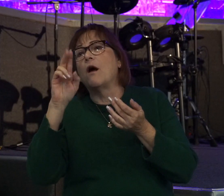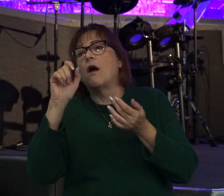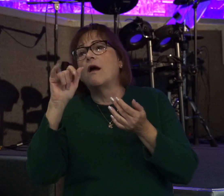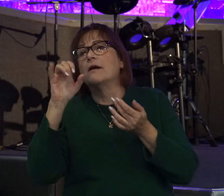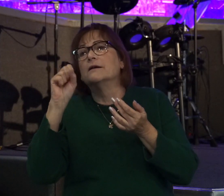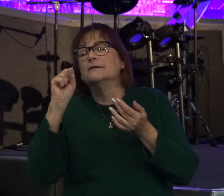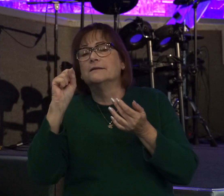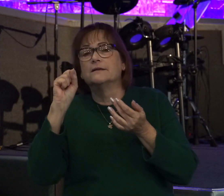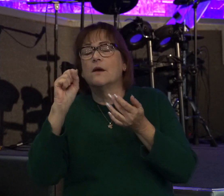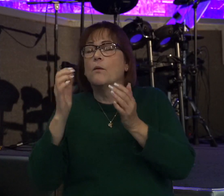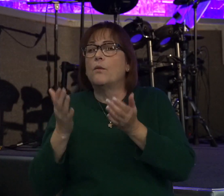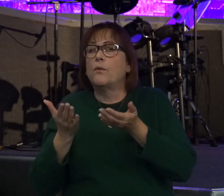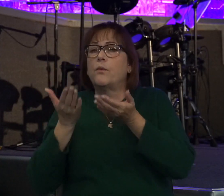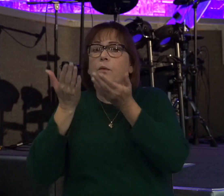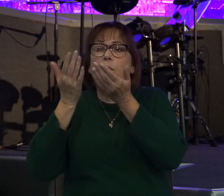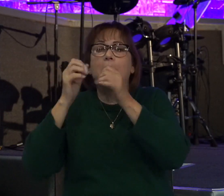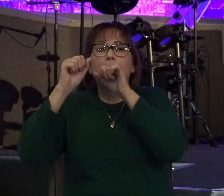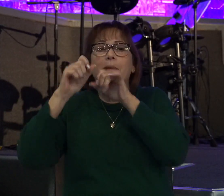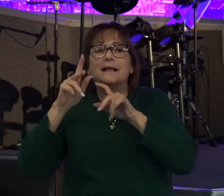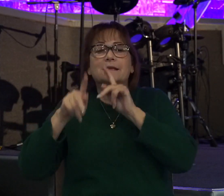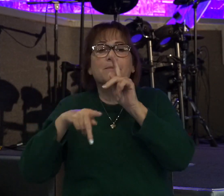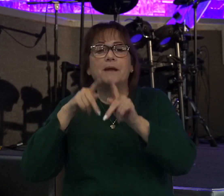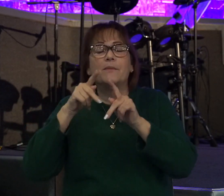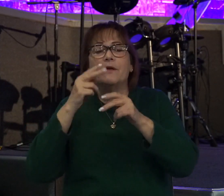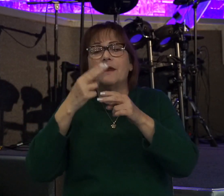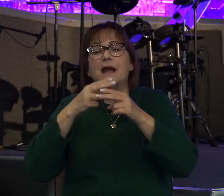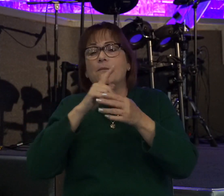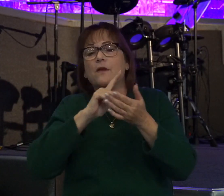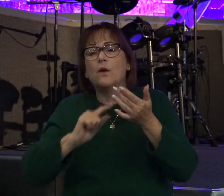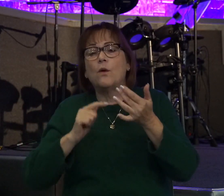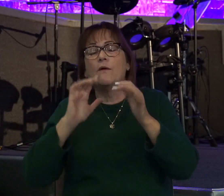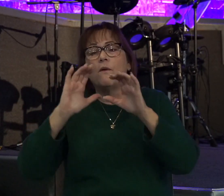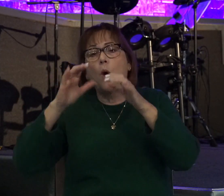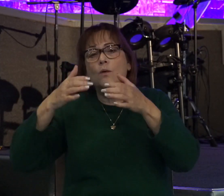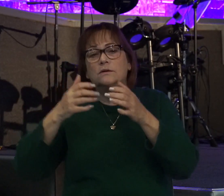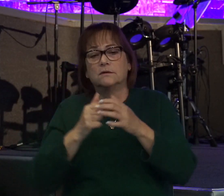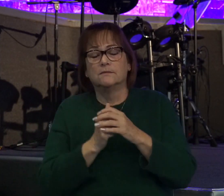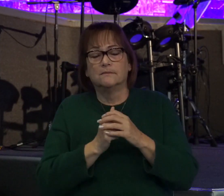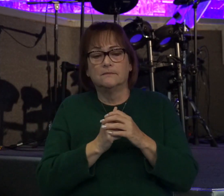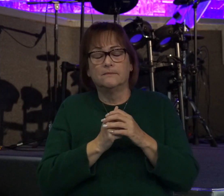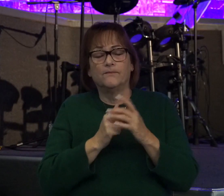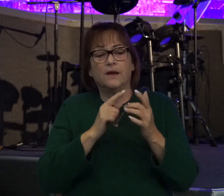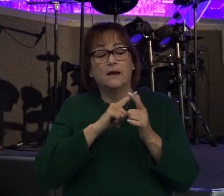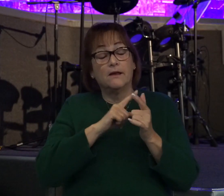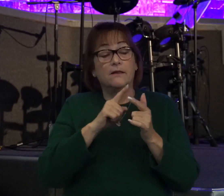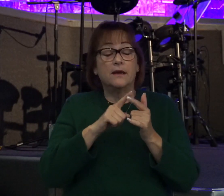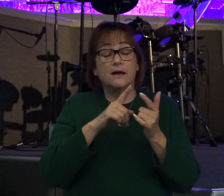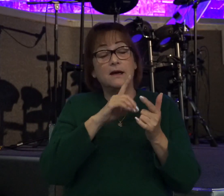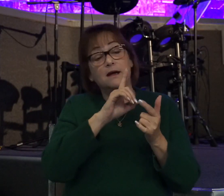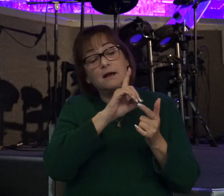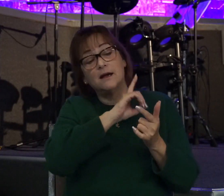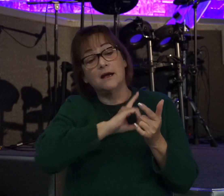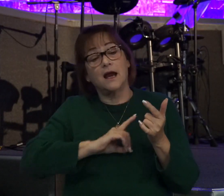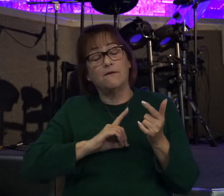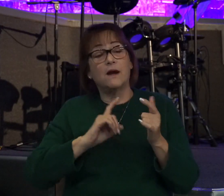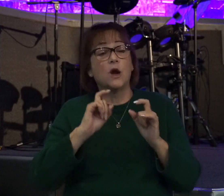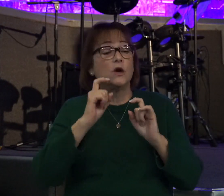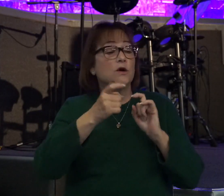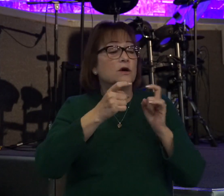peace offerings, he blessed the people in the name of the Lord of hosts. Then David distributed among all the